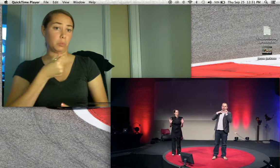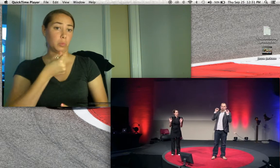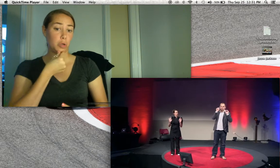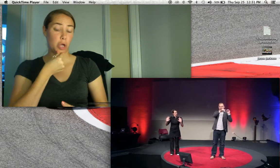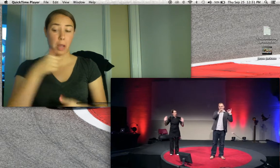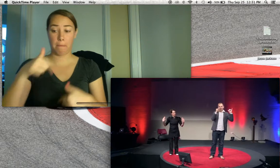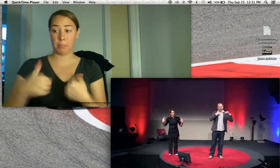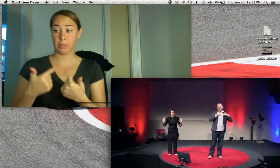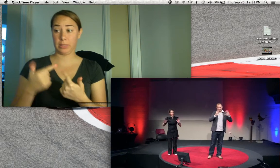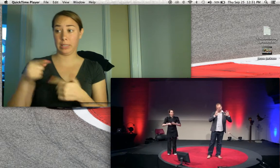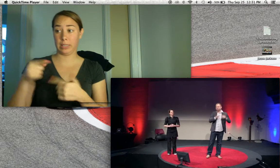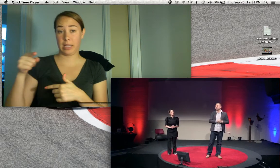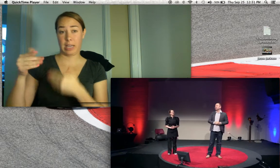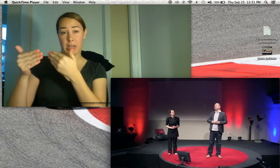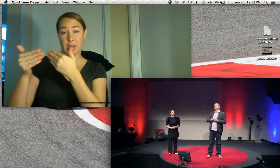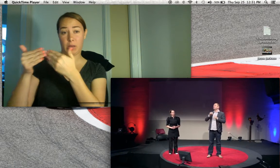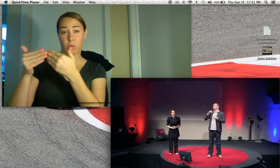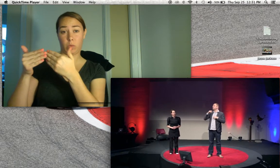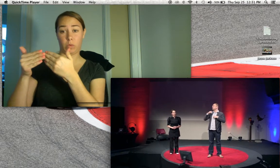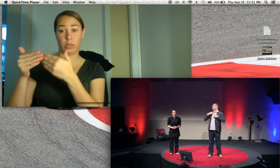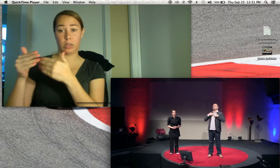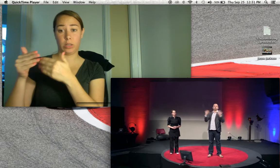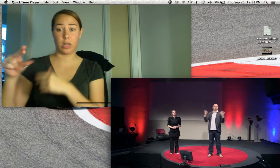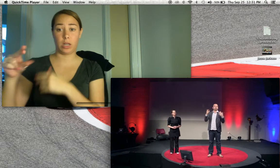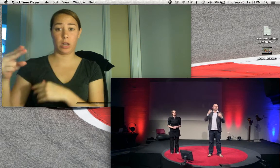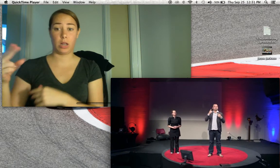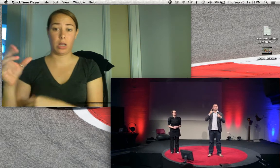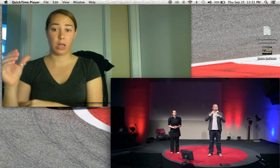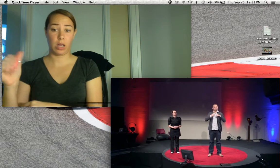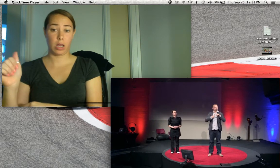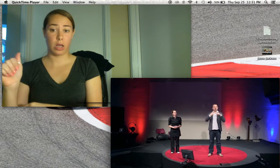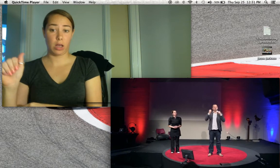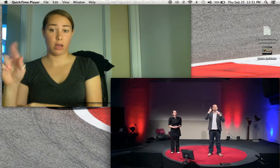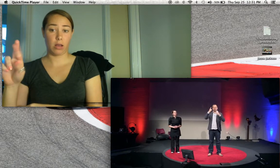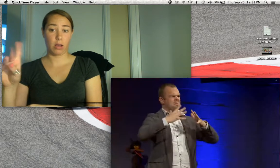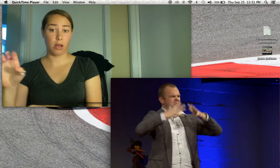But Facebook doesn't have any influence on me. So, I'm fine.